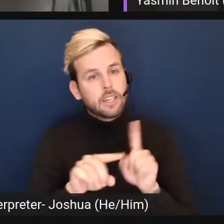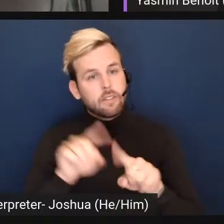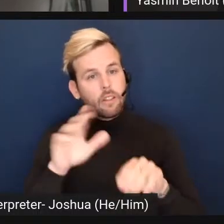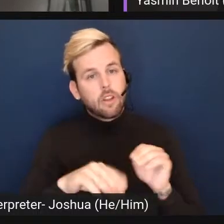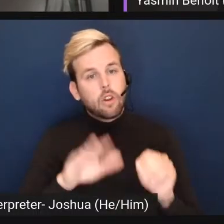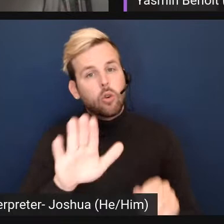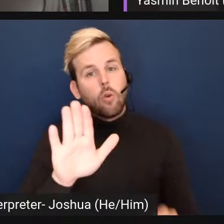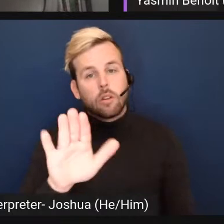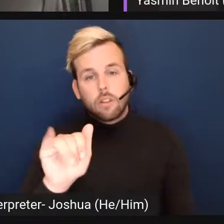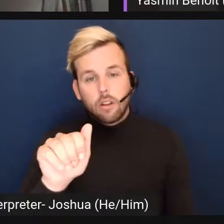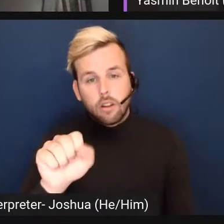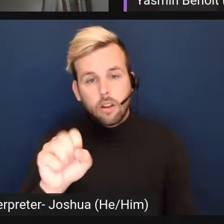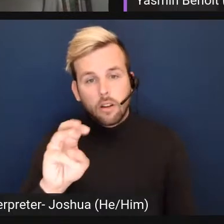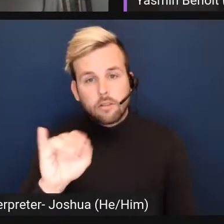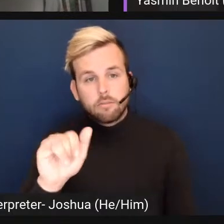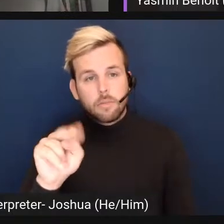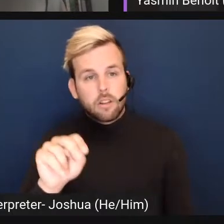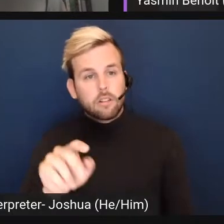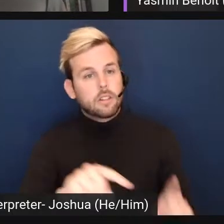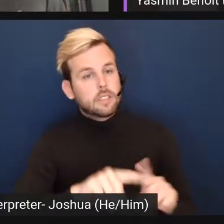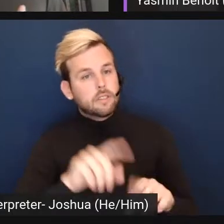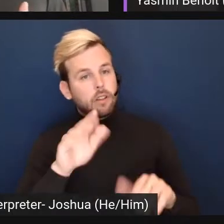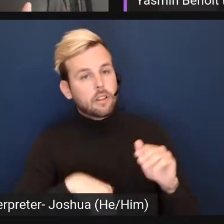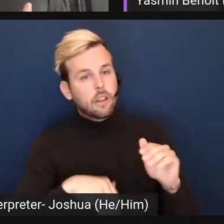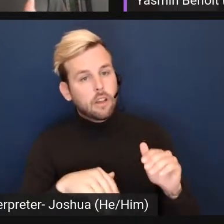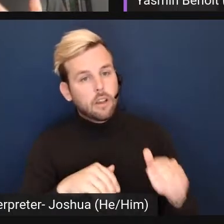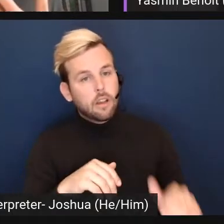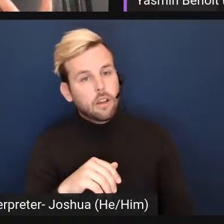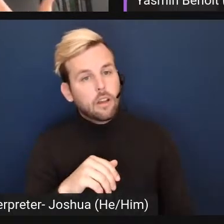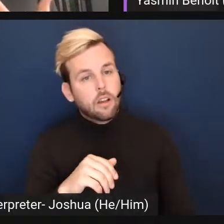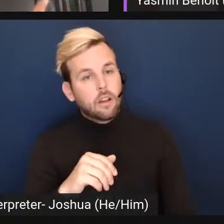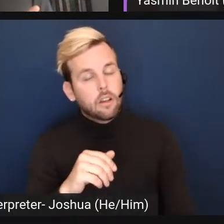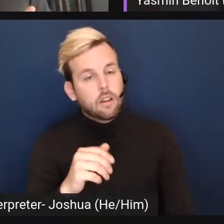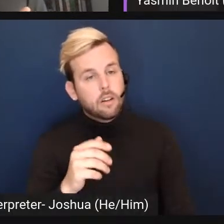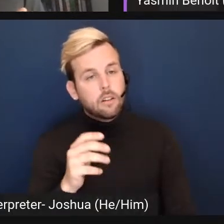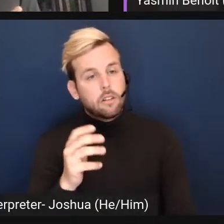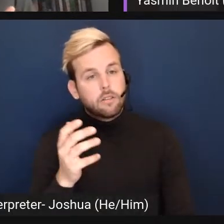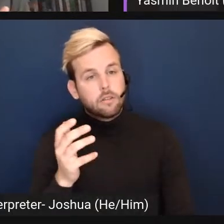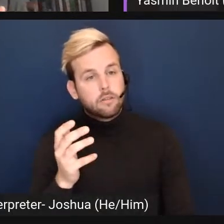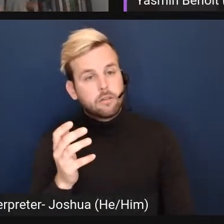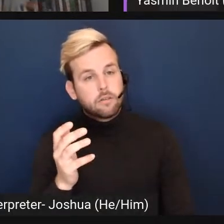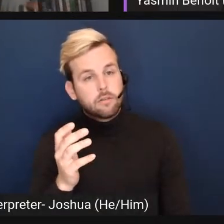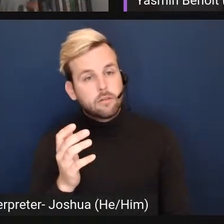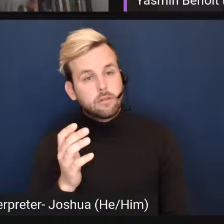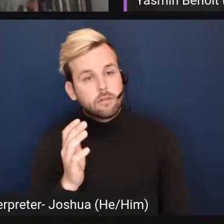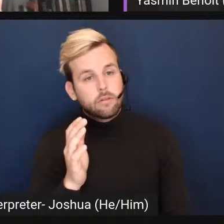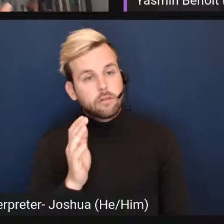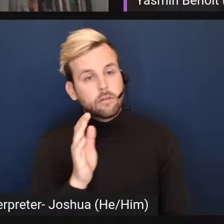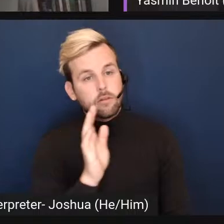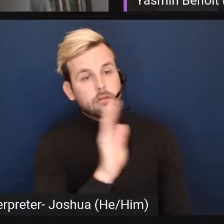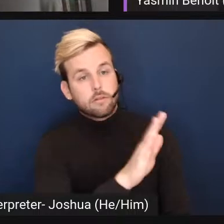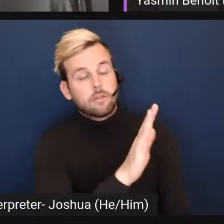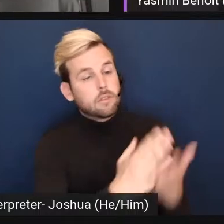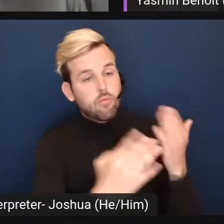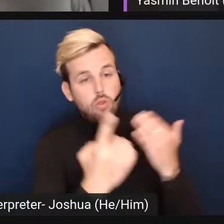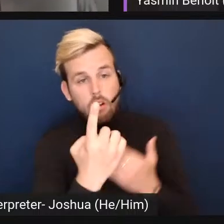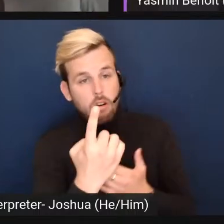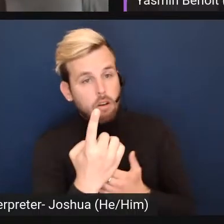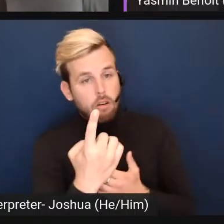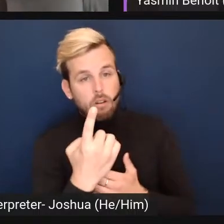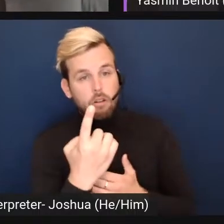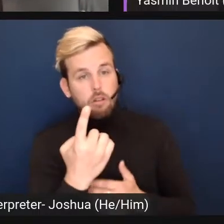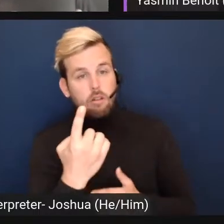than yours, Yasmin. It's really different than someone who